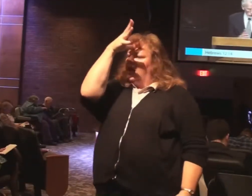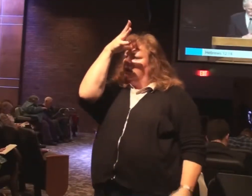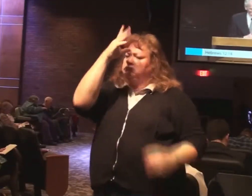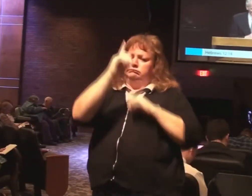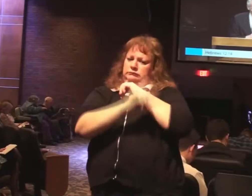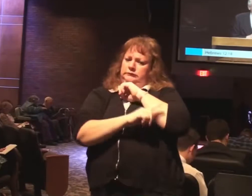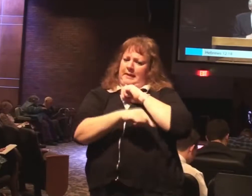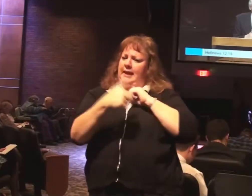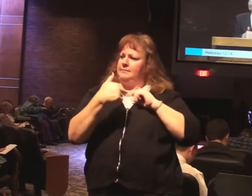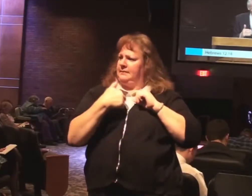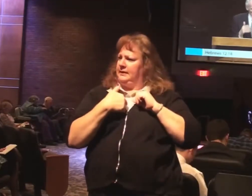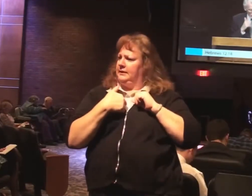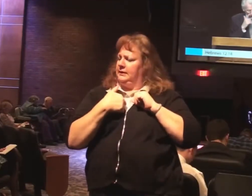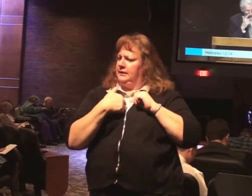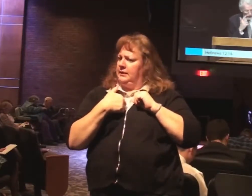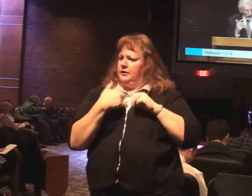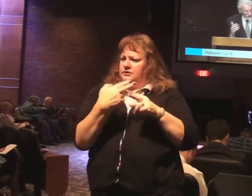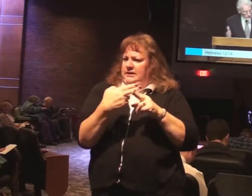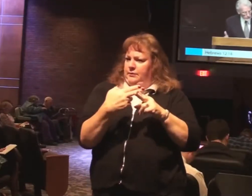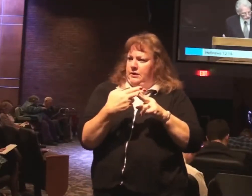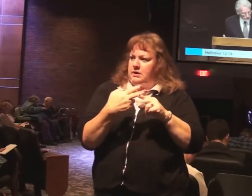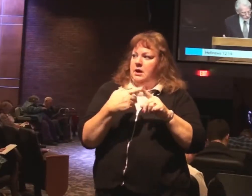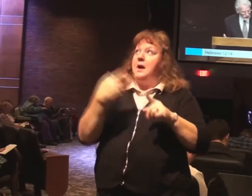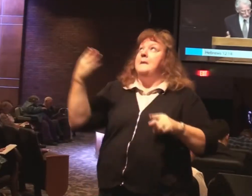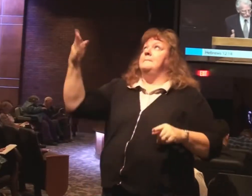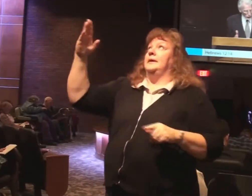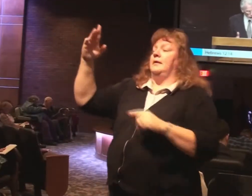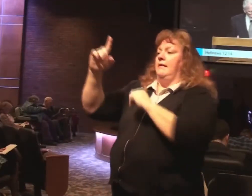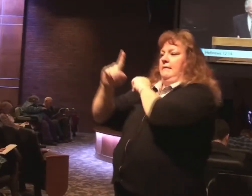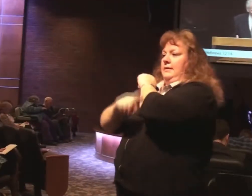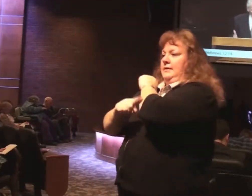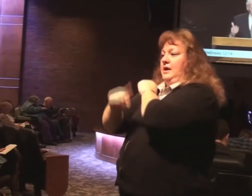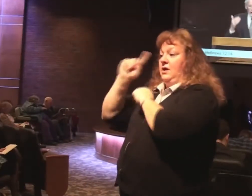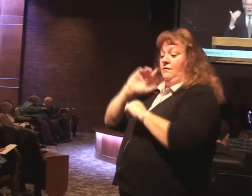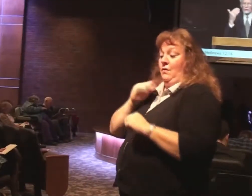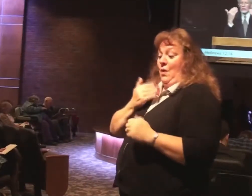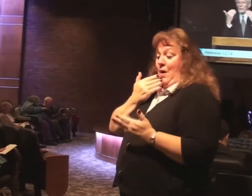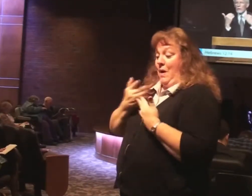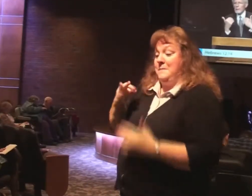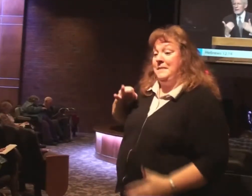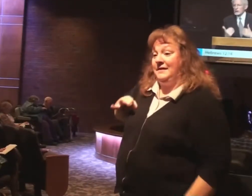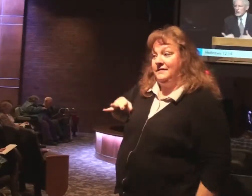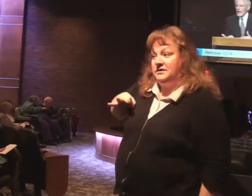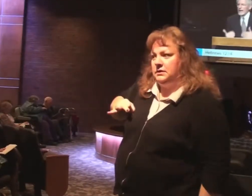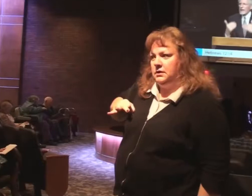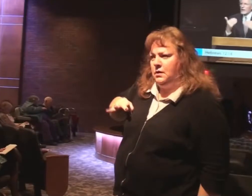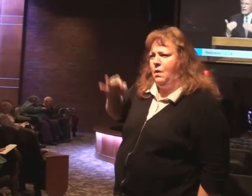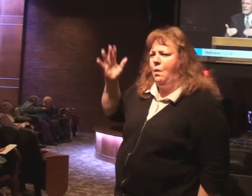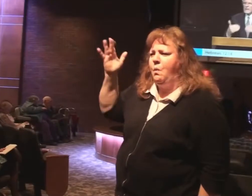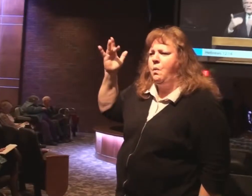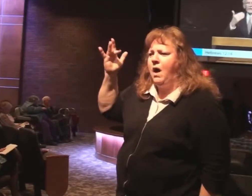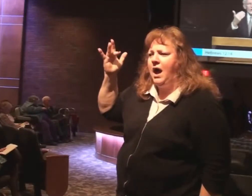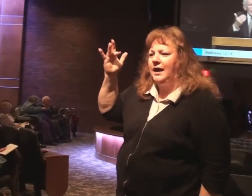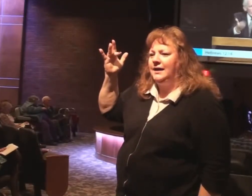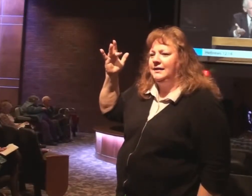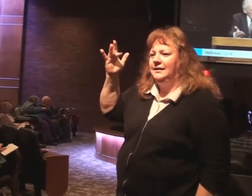short time. It seemed best to them. But God disciplines us for our good. So that we may share his holiness.